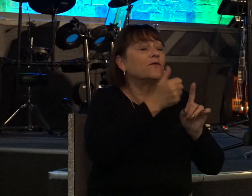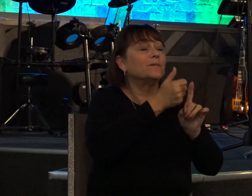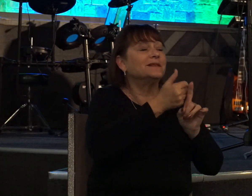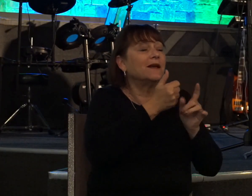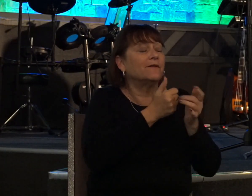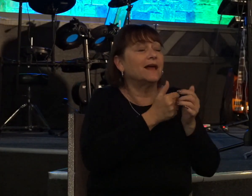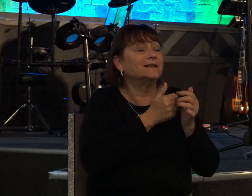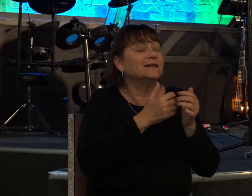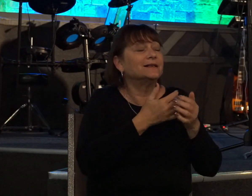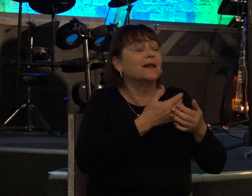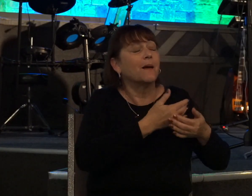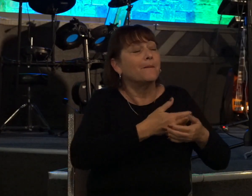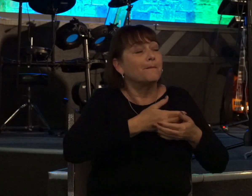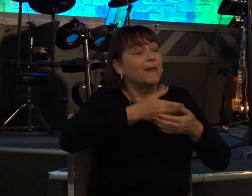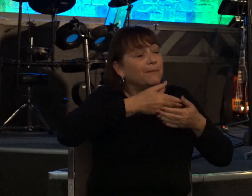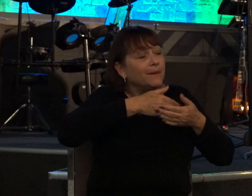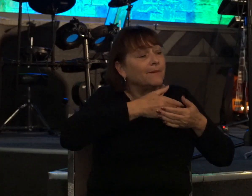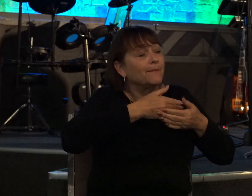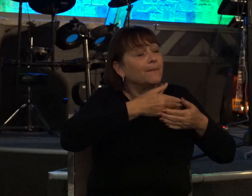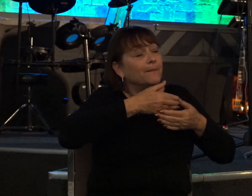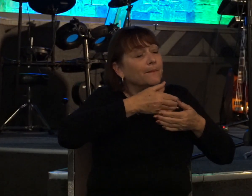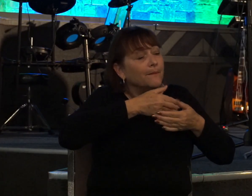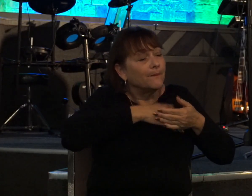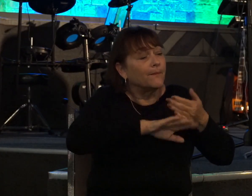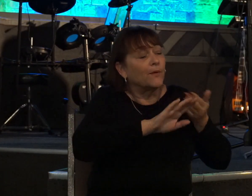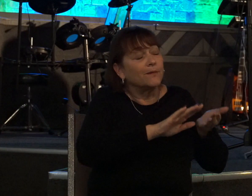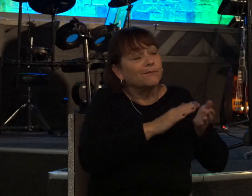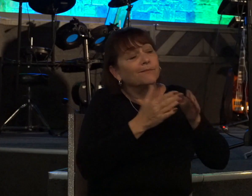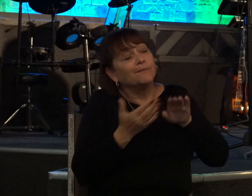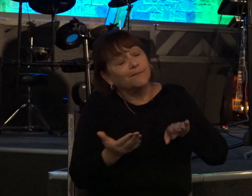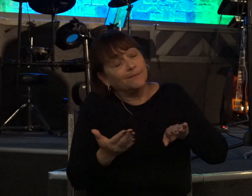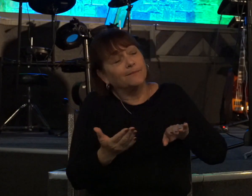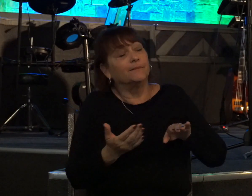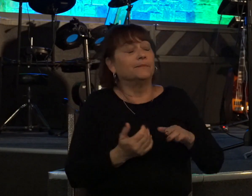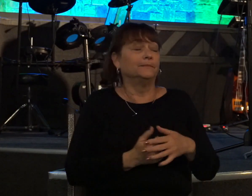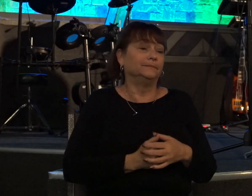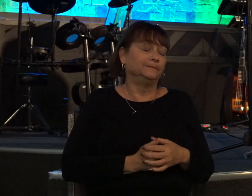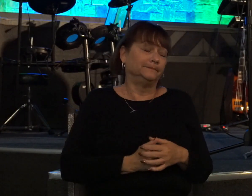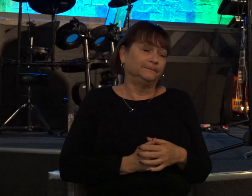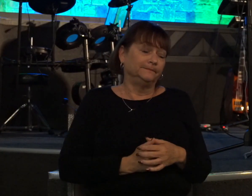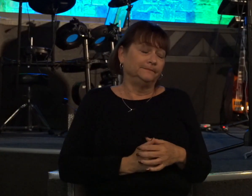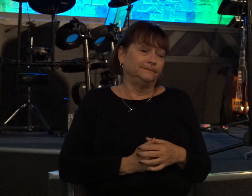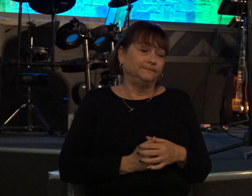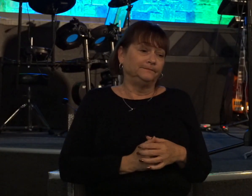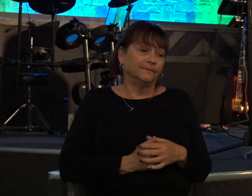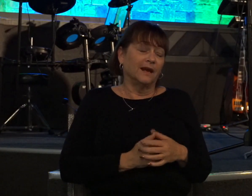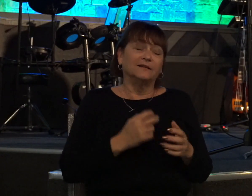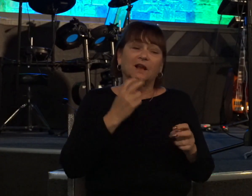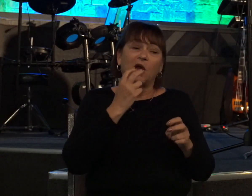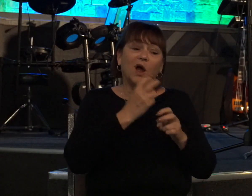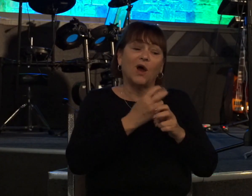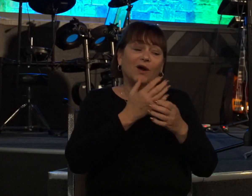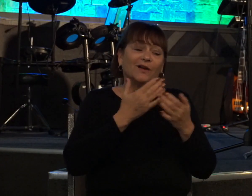child would die and that's a a hard thing for us to comprehend